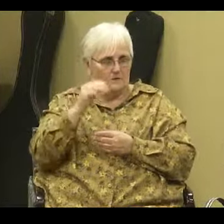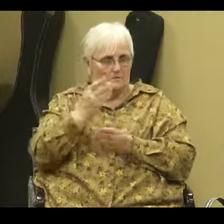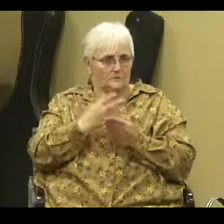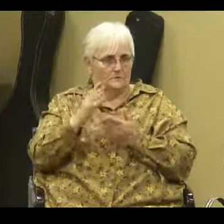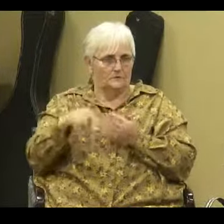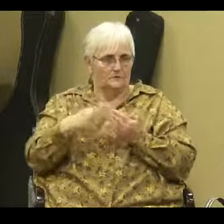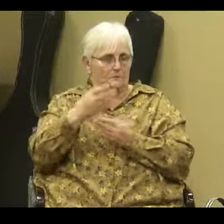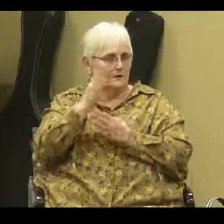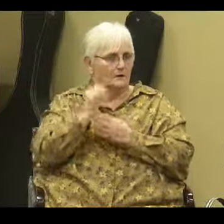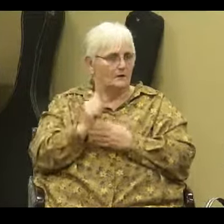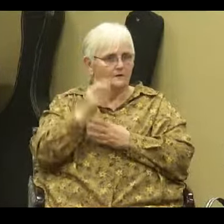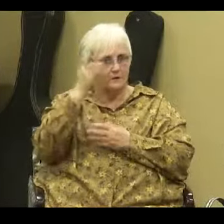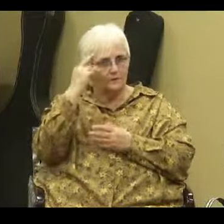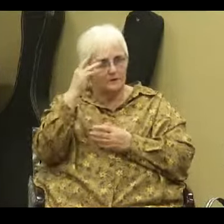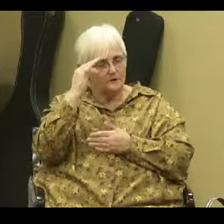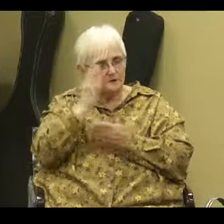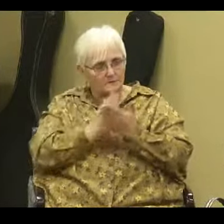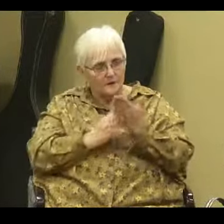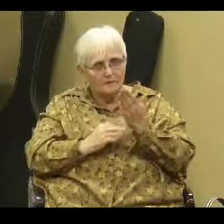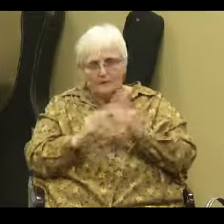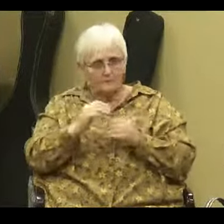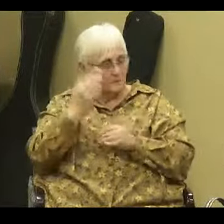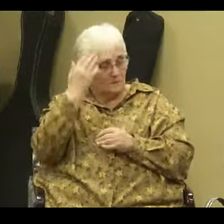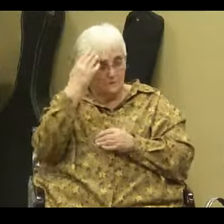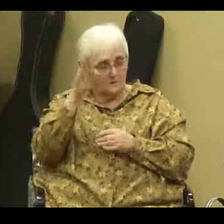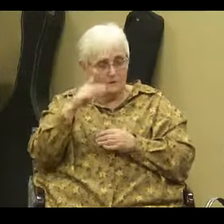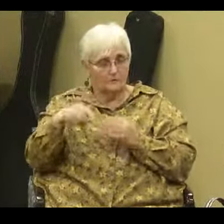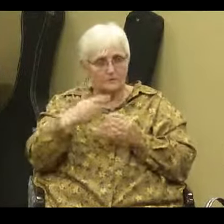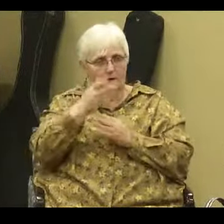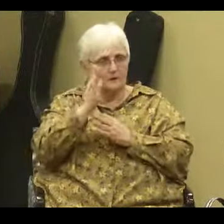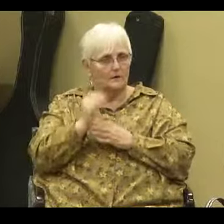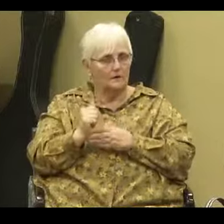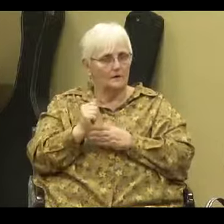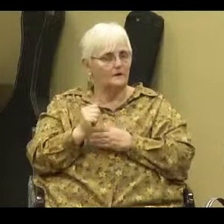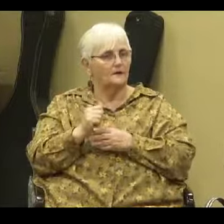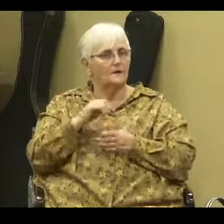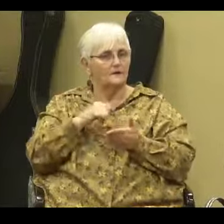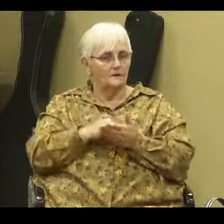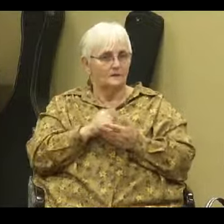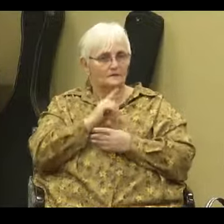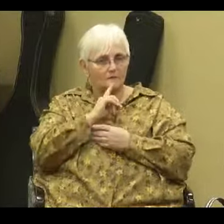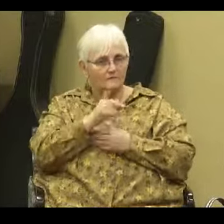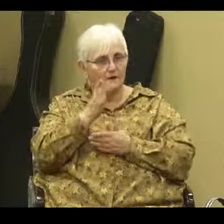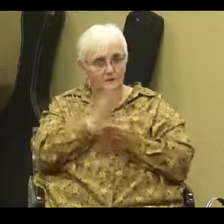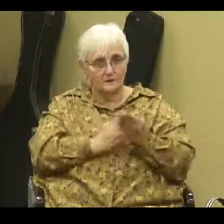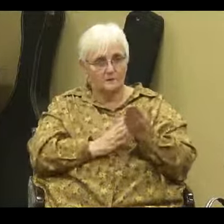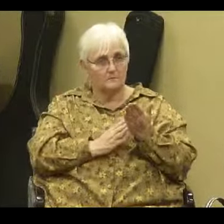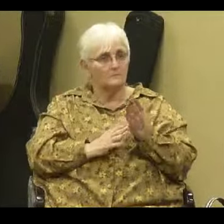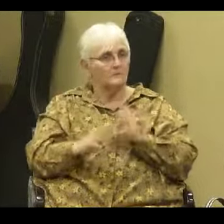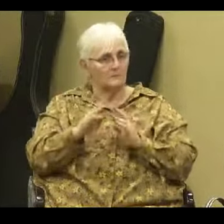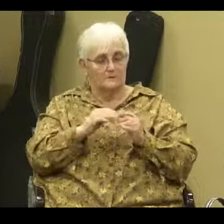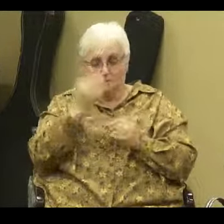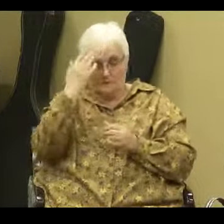The reasons that some people don't know the things of God. You know what? It's a fact that some people don't know the things of God.